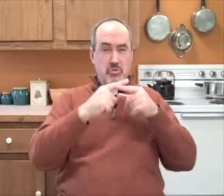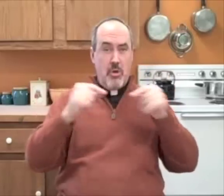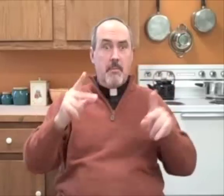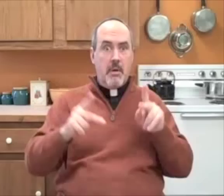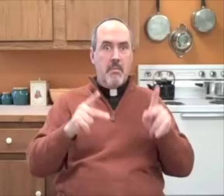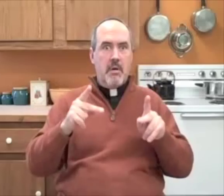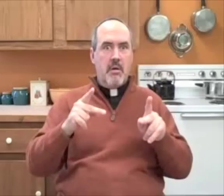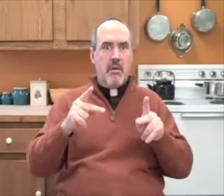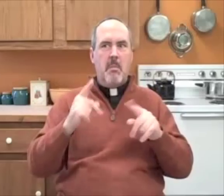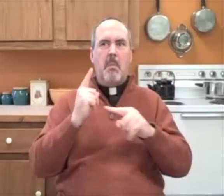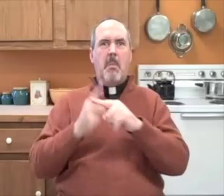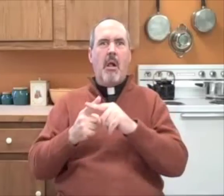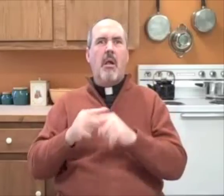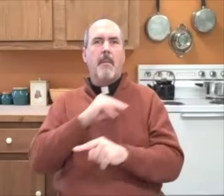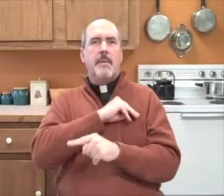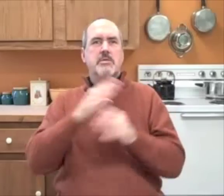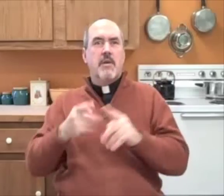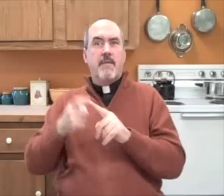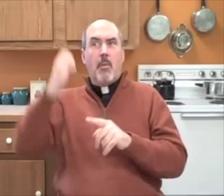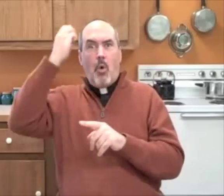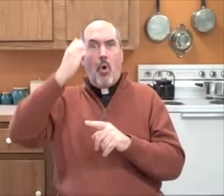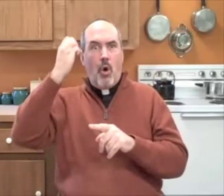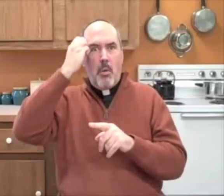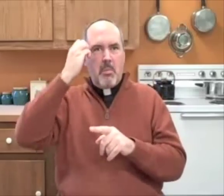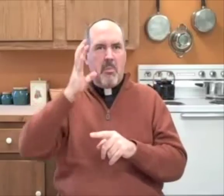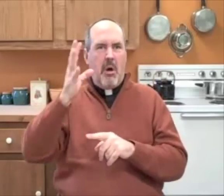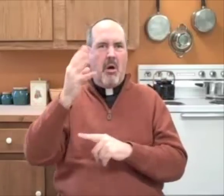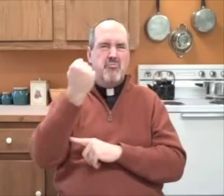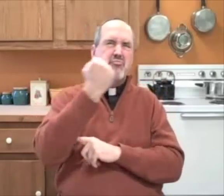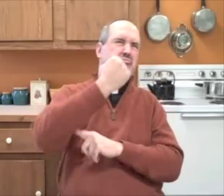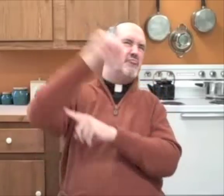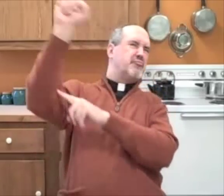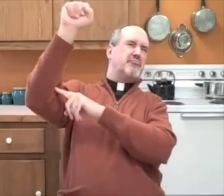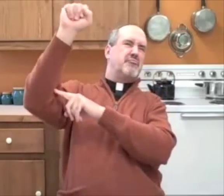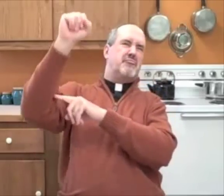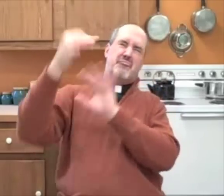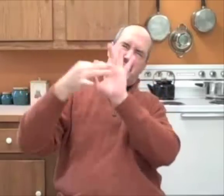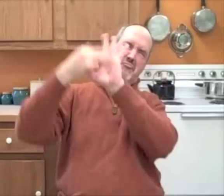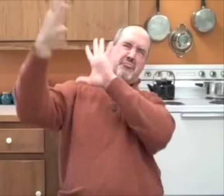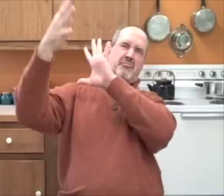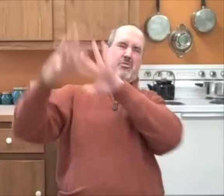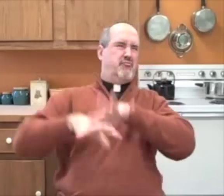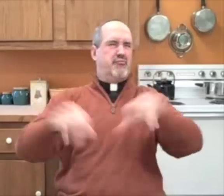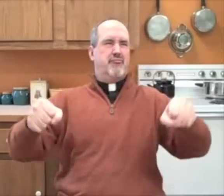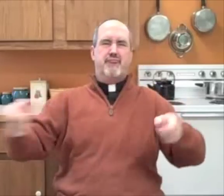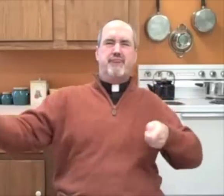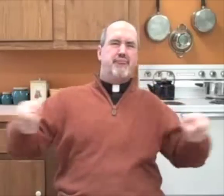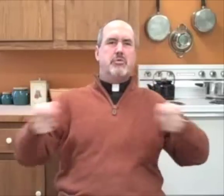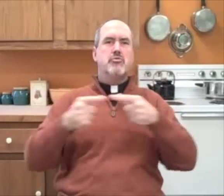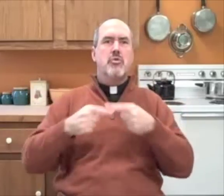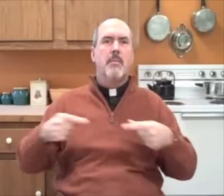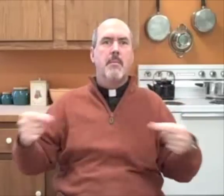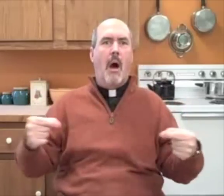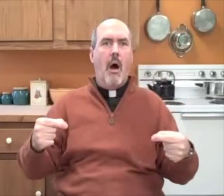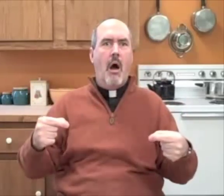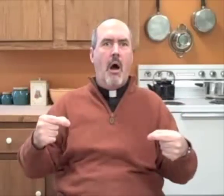were becoming Catholic and too many people were coming from Europe and that they would end up taking control over Japan.